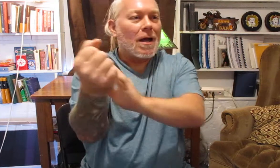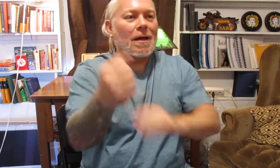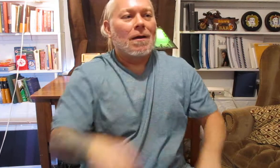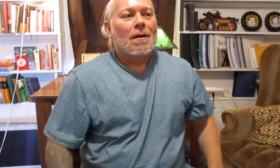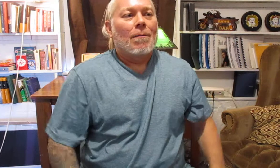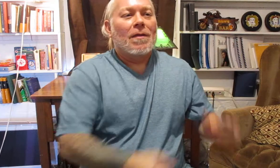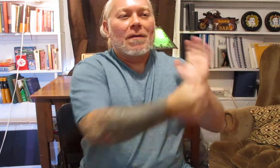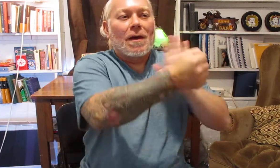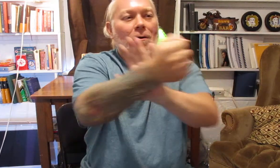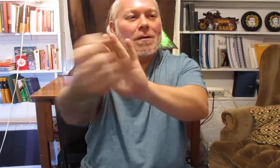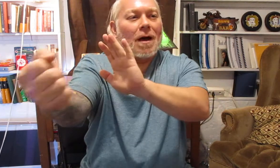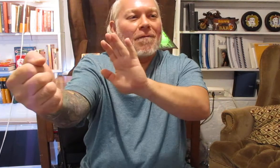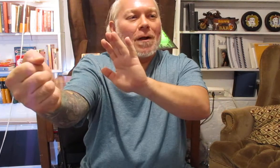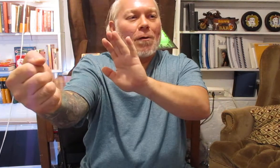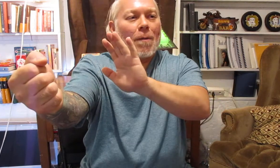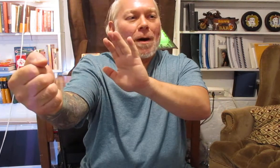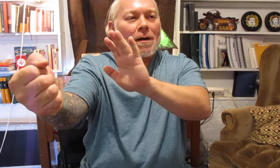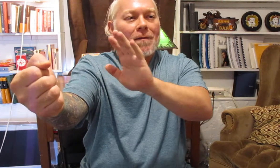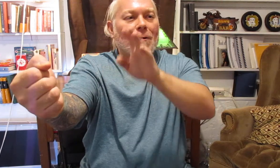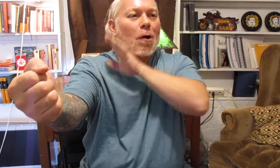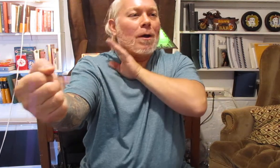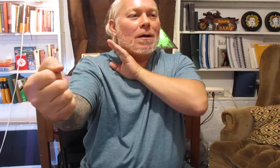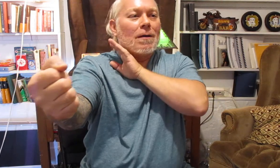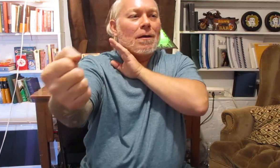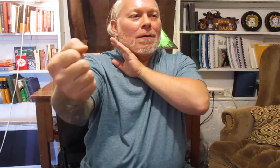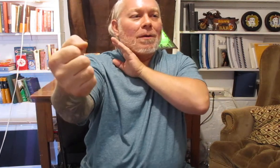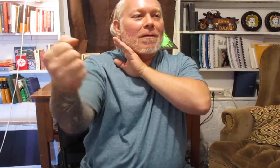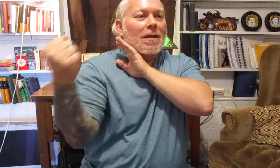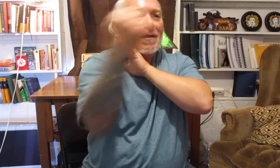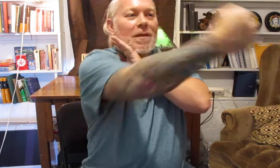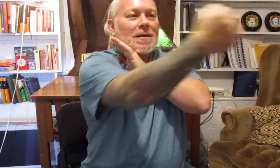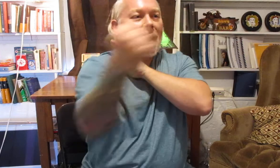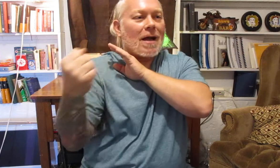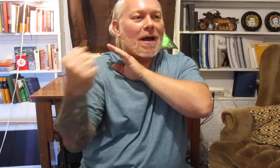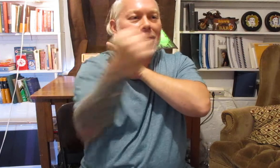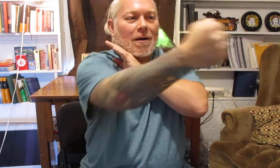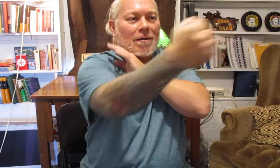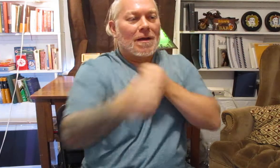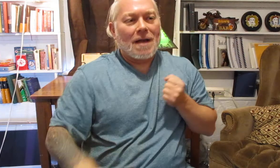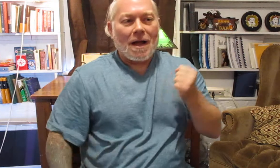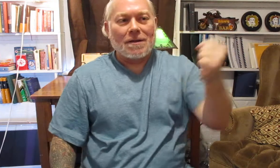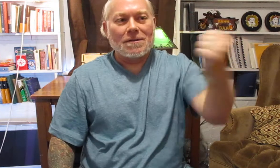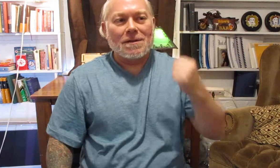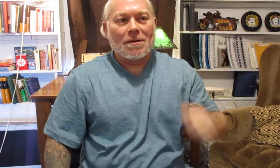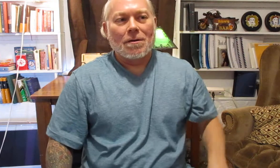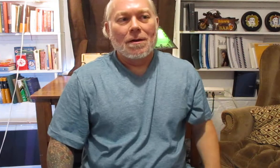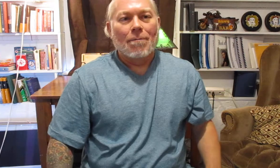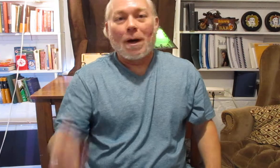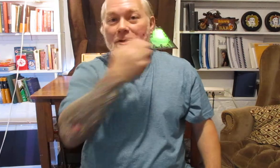but then they'll not follow up on it and they'll go in but then they leave the attack out there and the attack could still punch